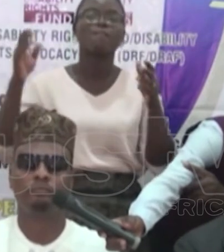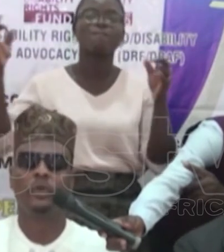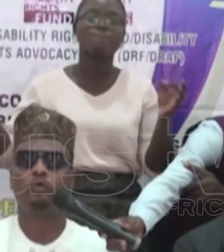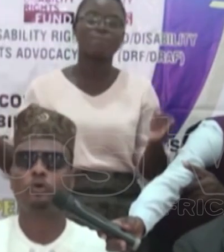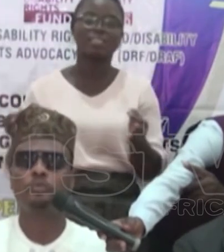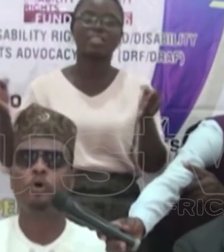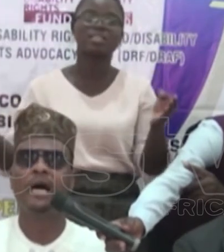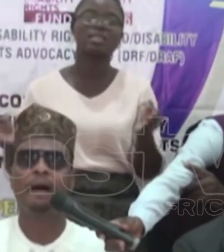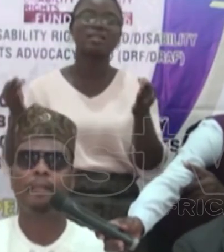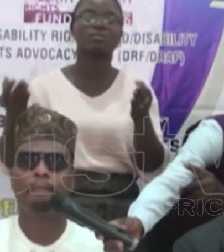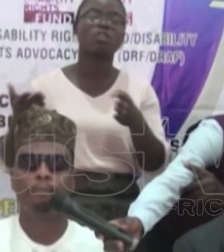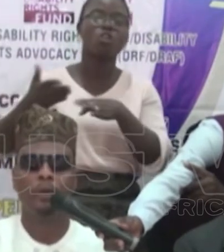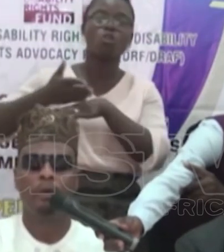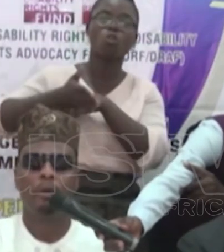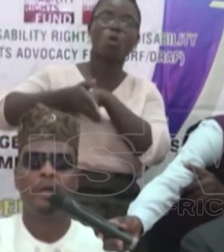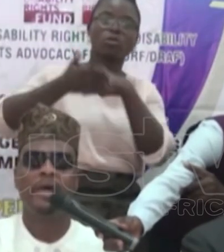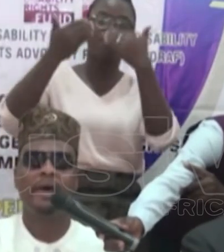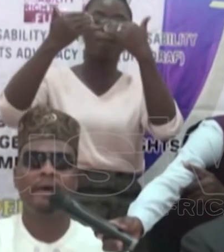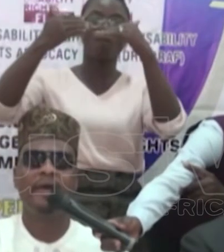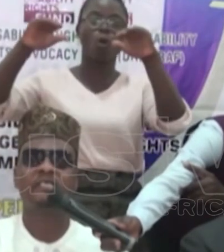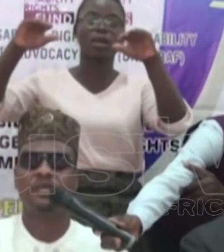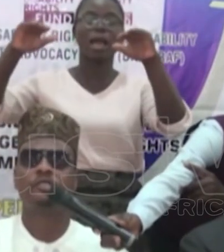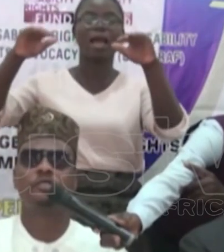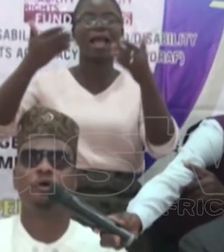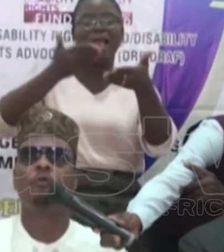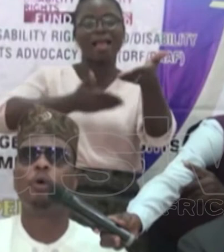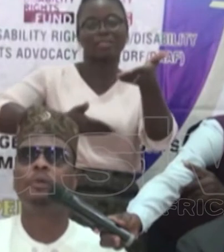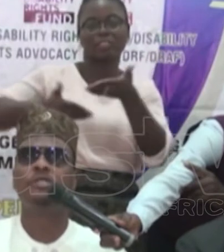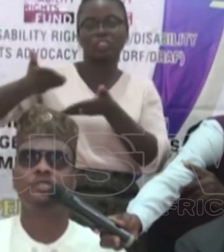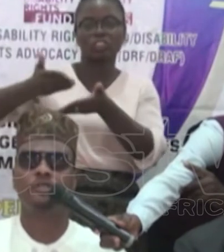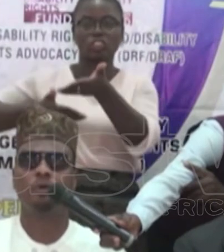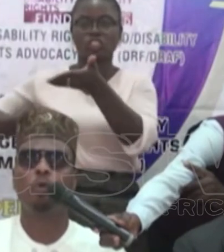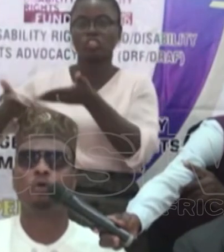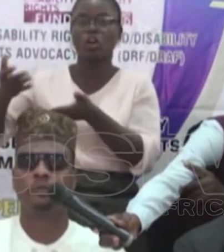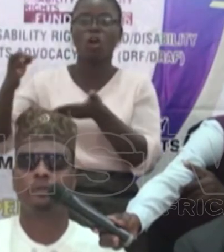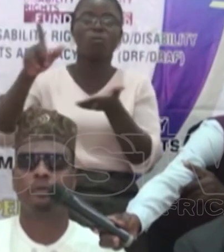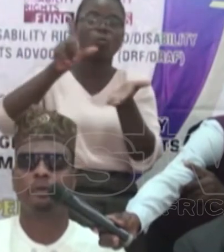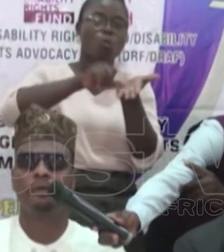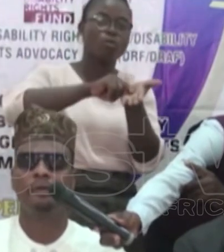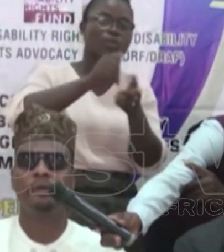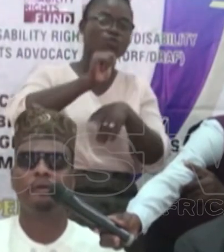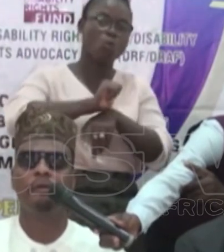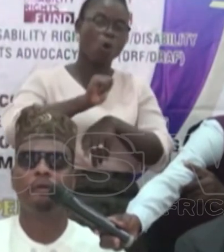cross-border exchange of published works